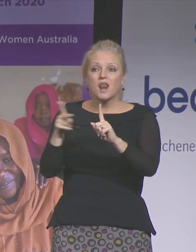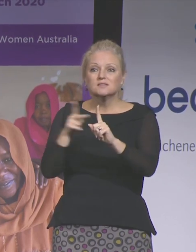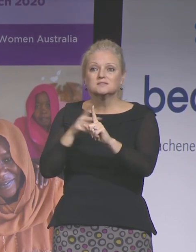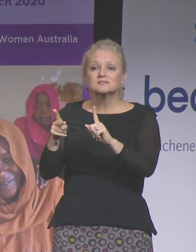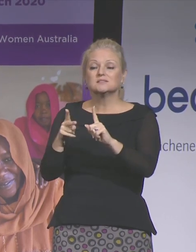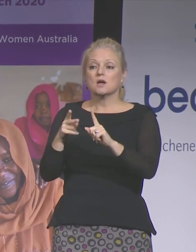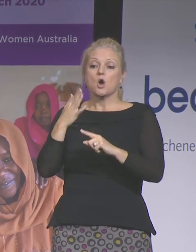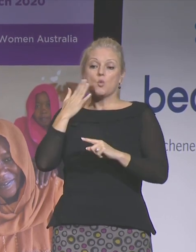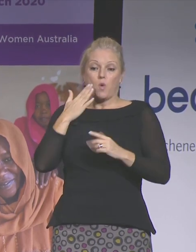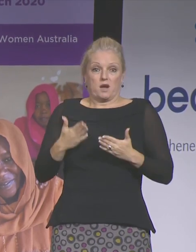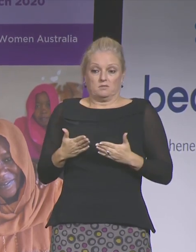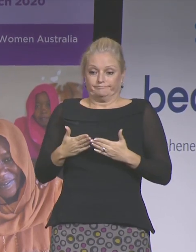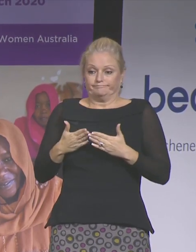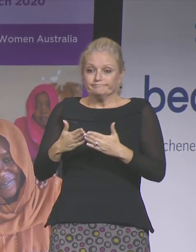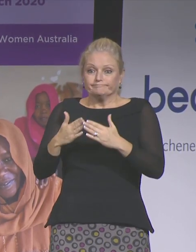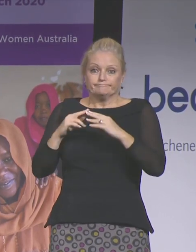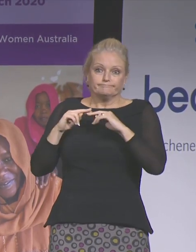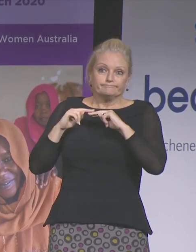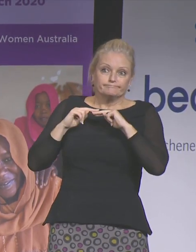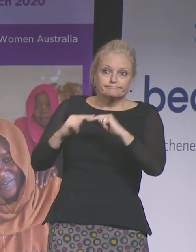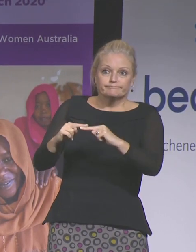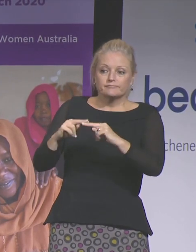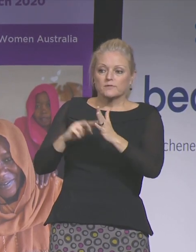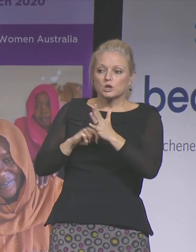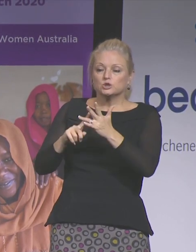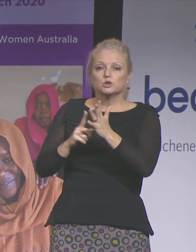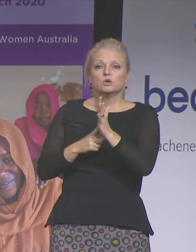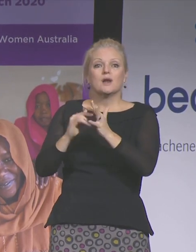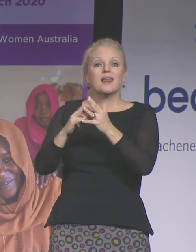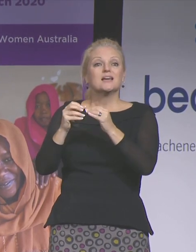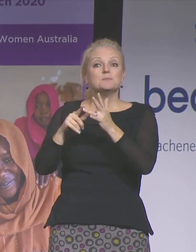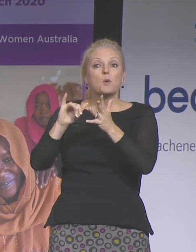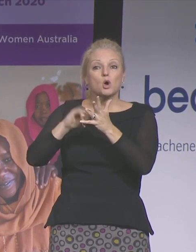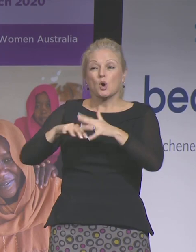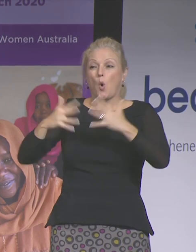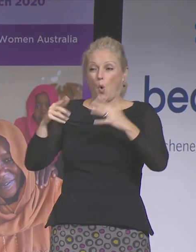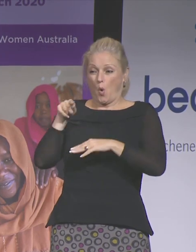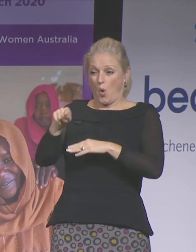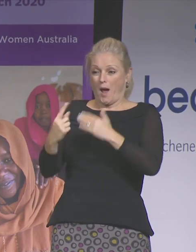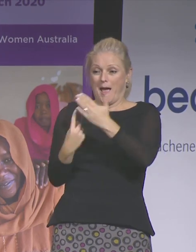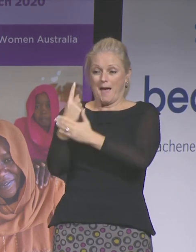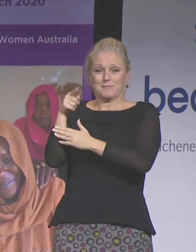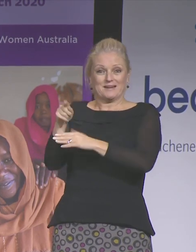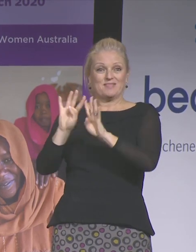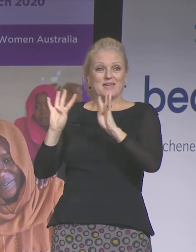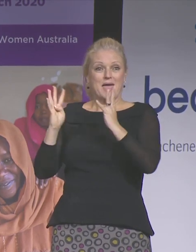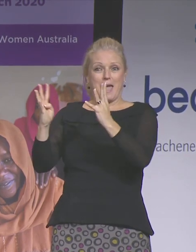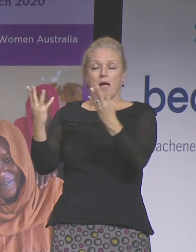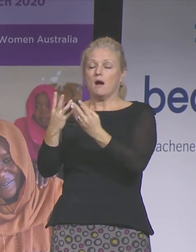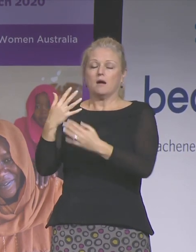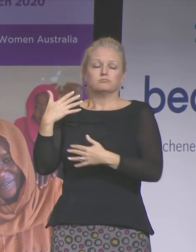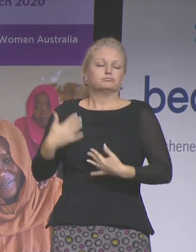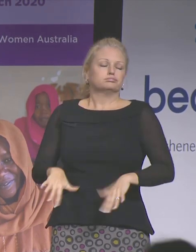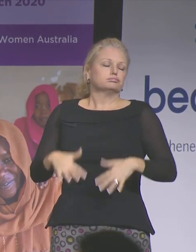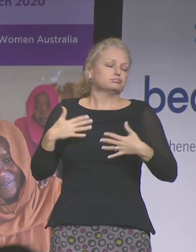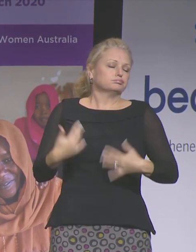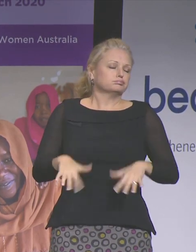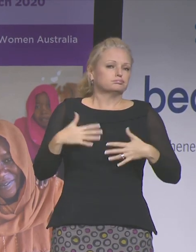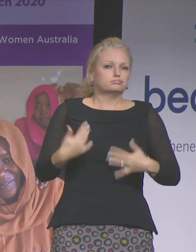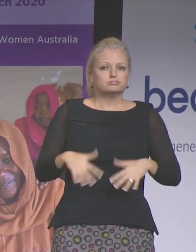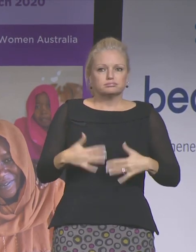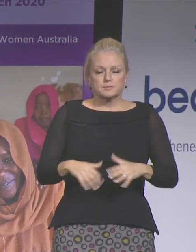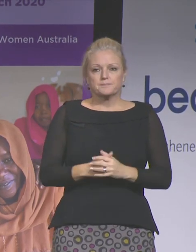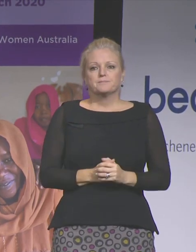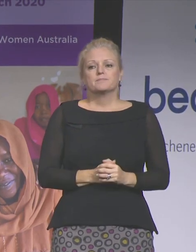Lesbos or indeed in the camp, were unspeakable. Over the years, I've often talked about the